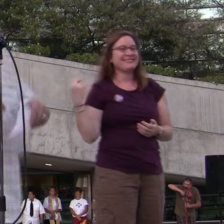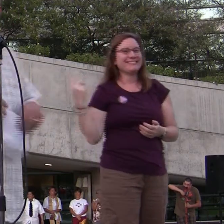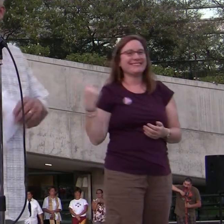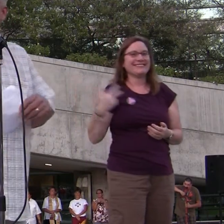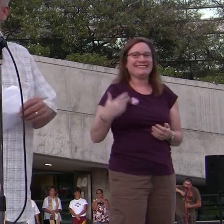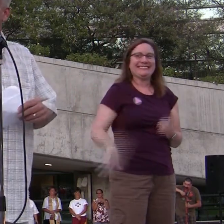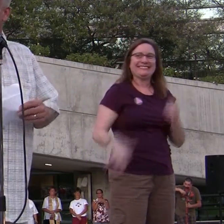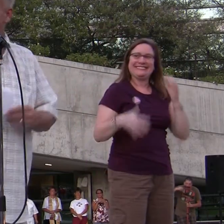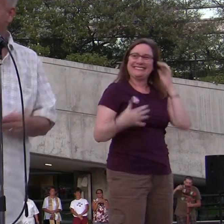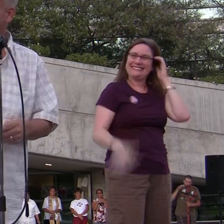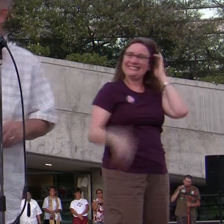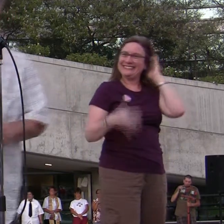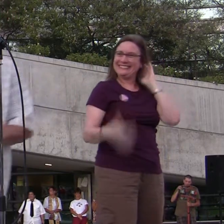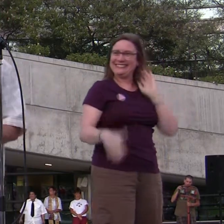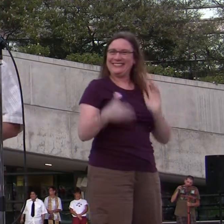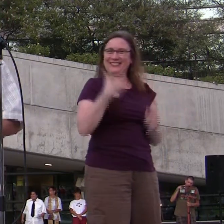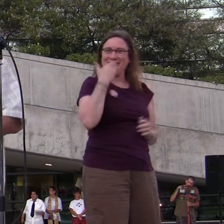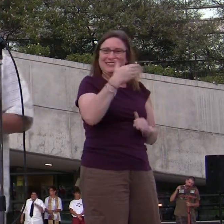I'd be good, huh?